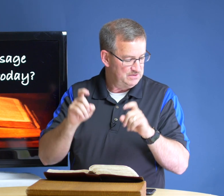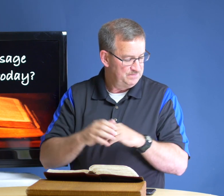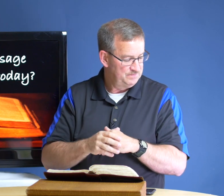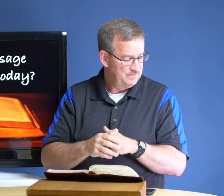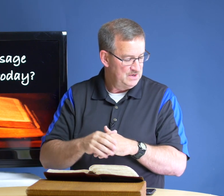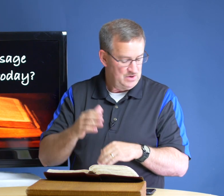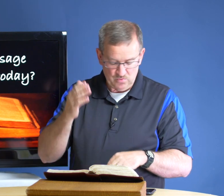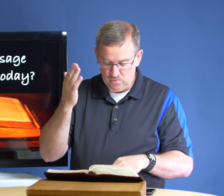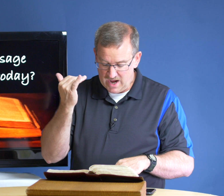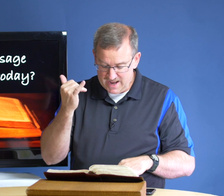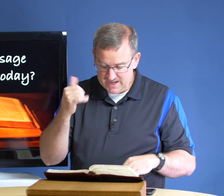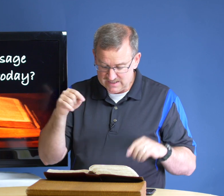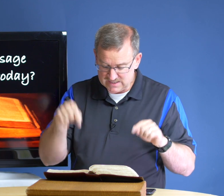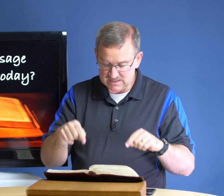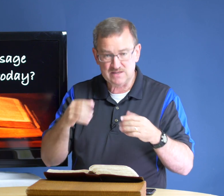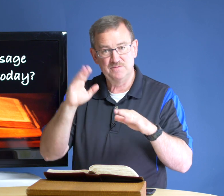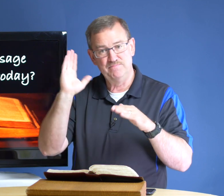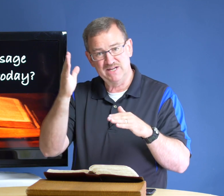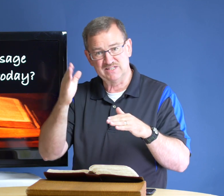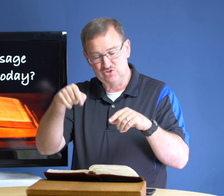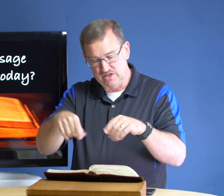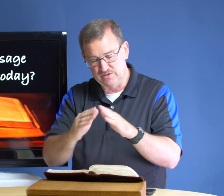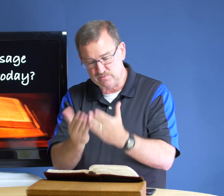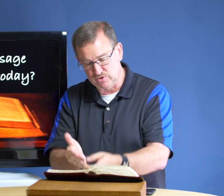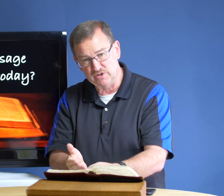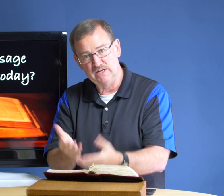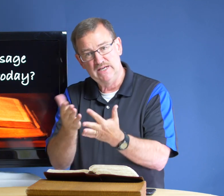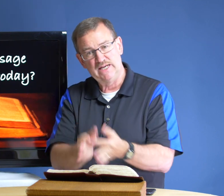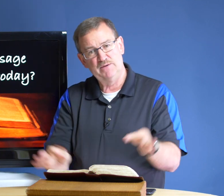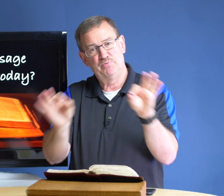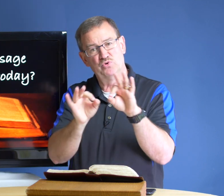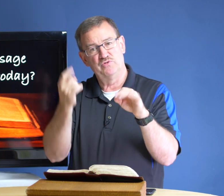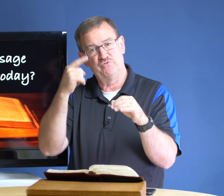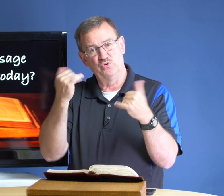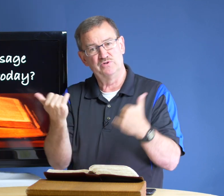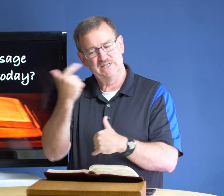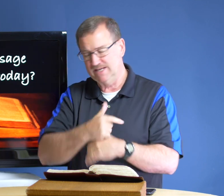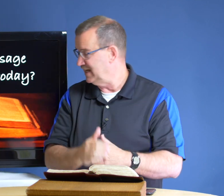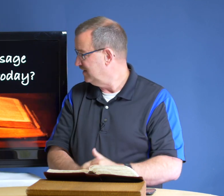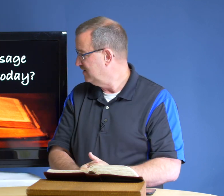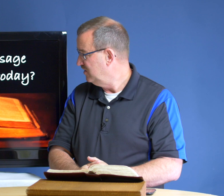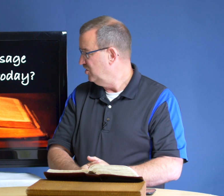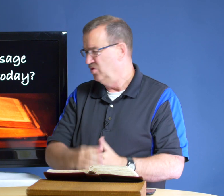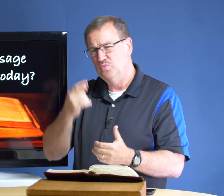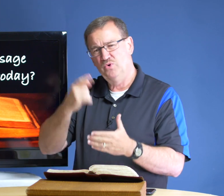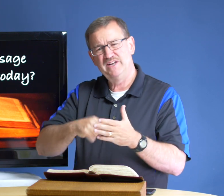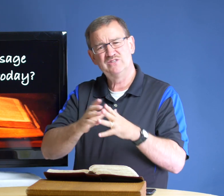why is this message in this book important for today what is